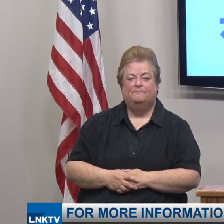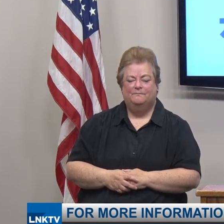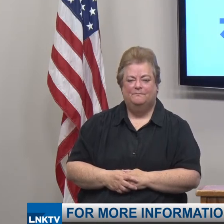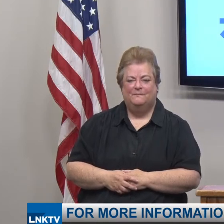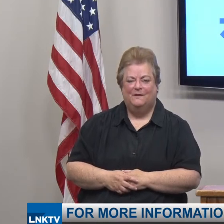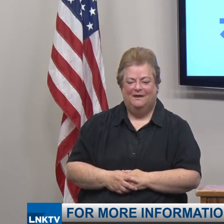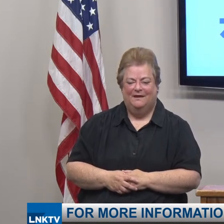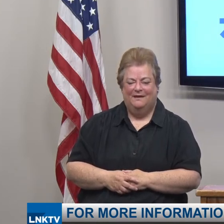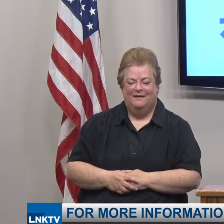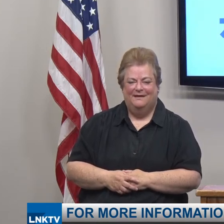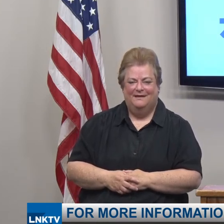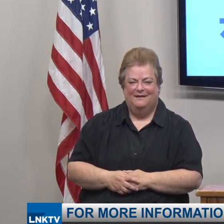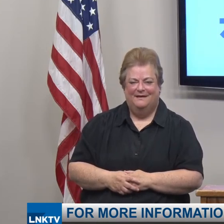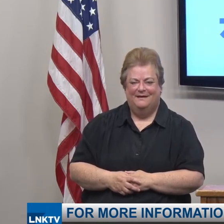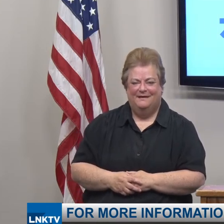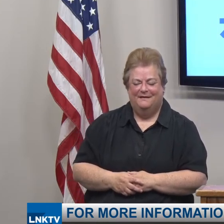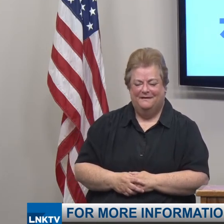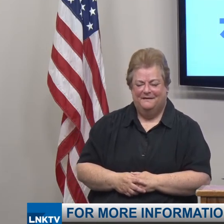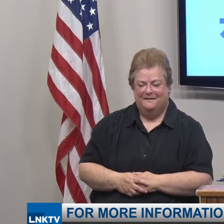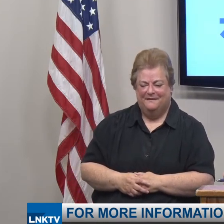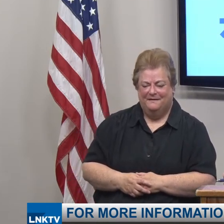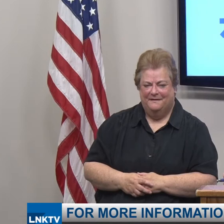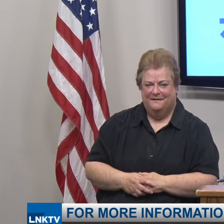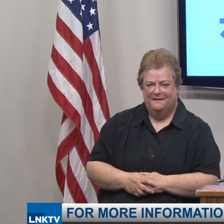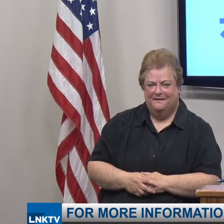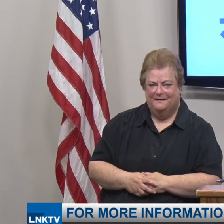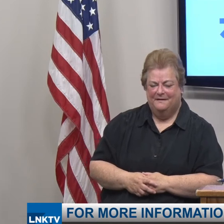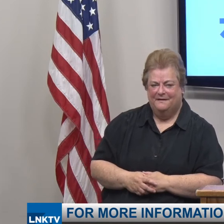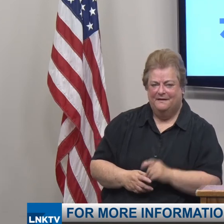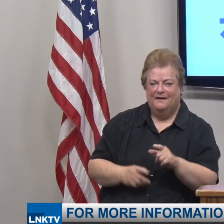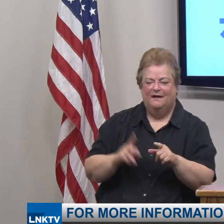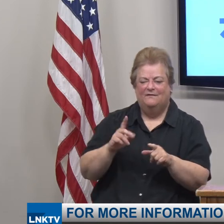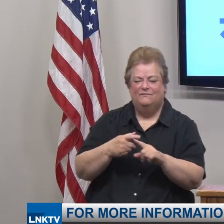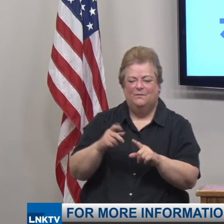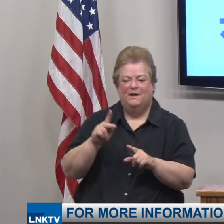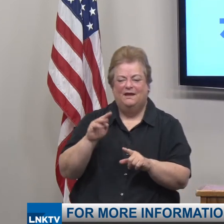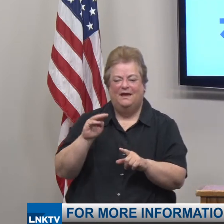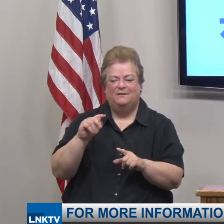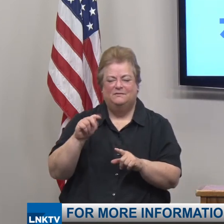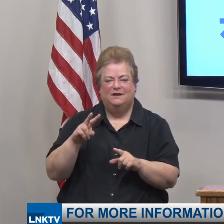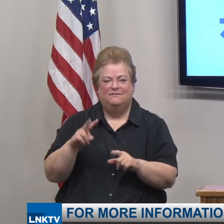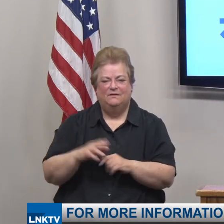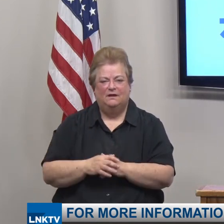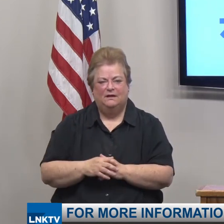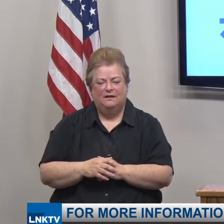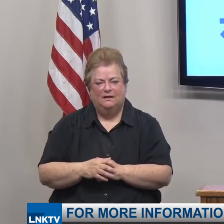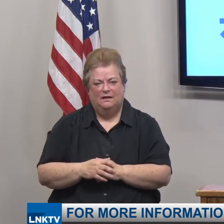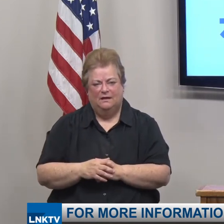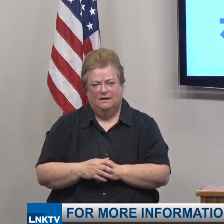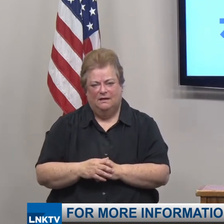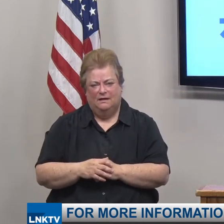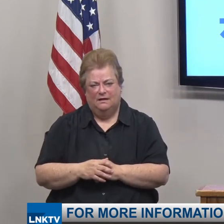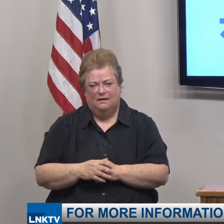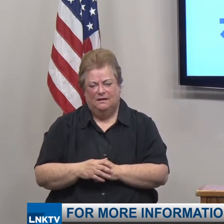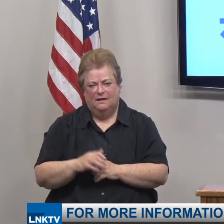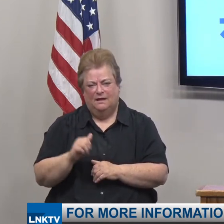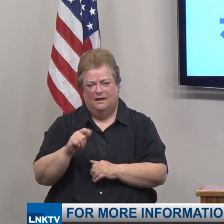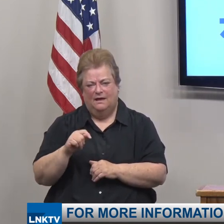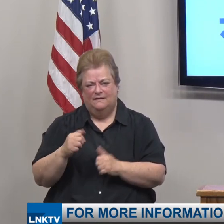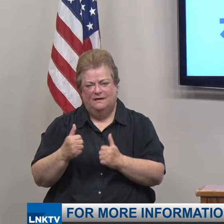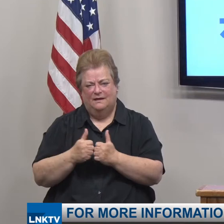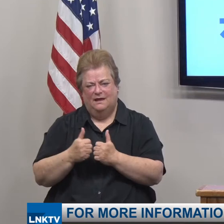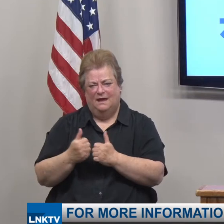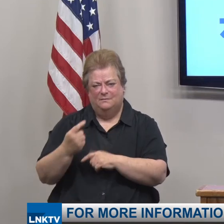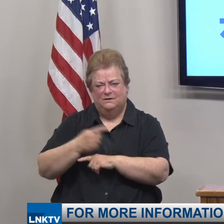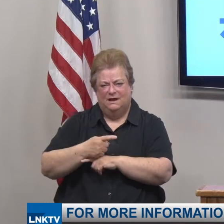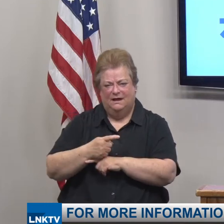Oh, sorry. Mayor, just one last. If you can just, I know you guys sent out the SDLs on game day's information sheet.